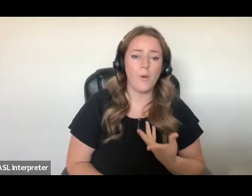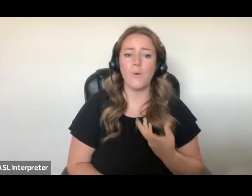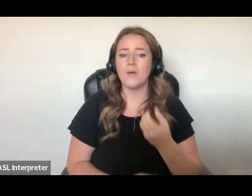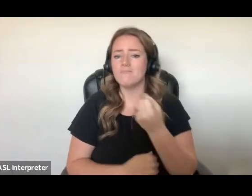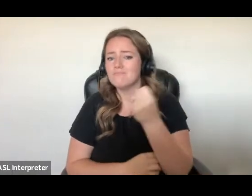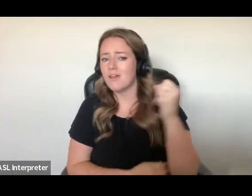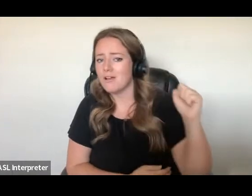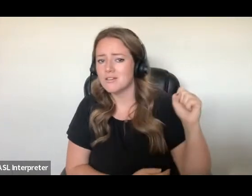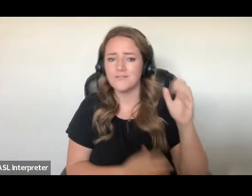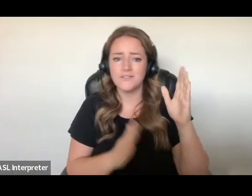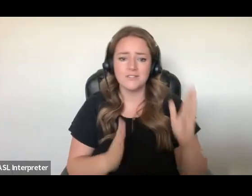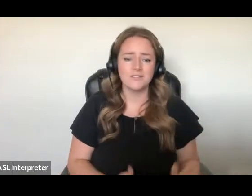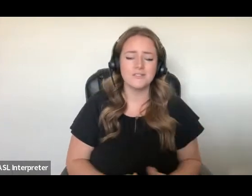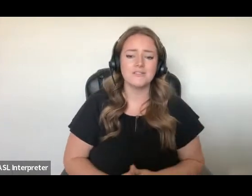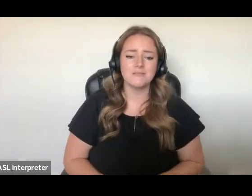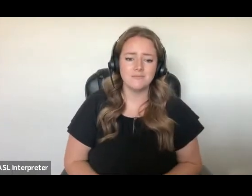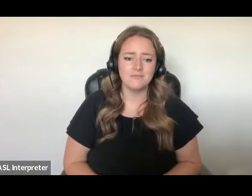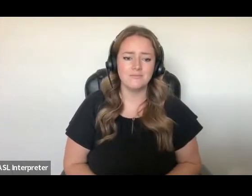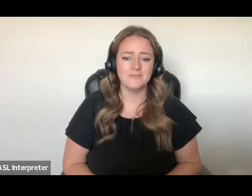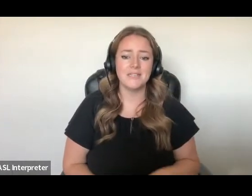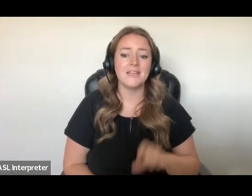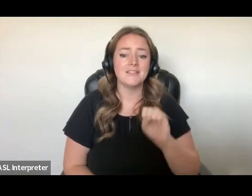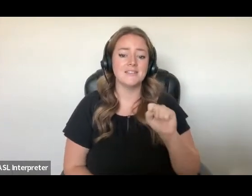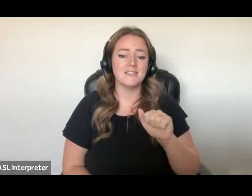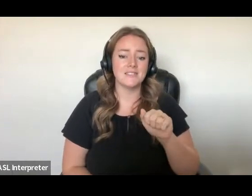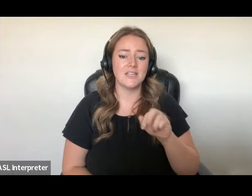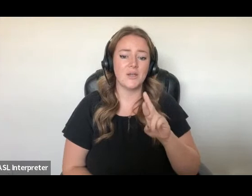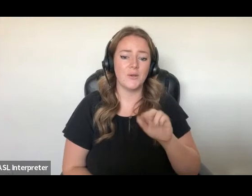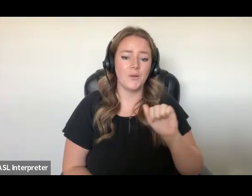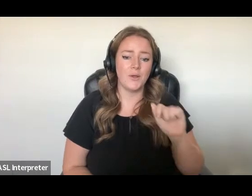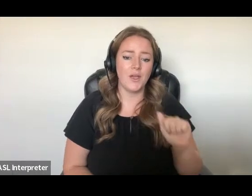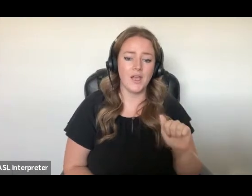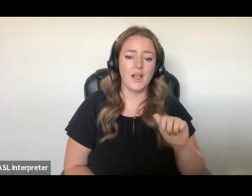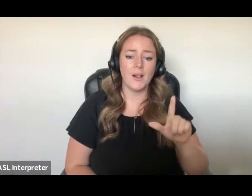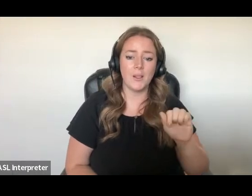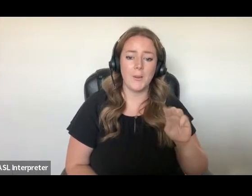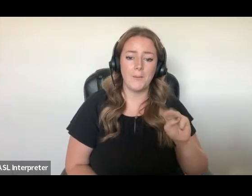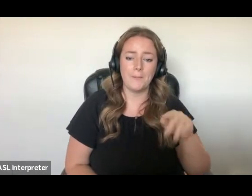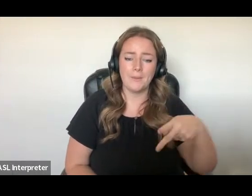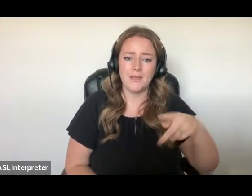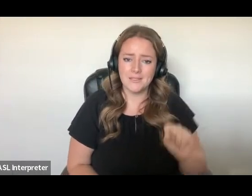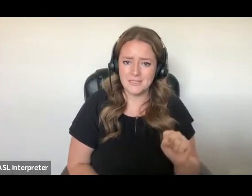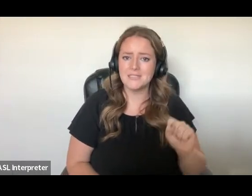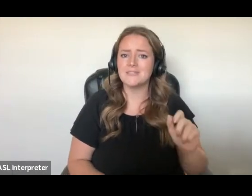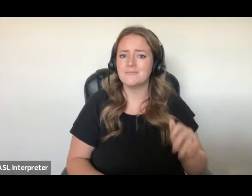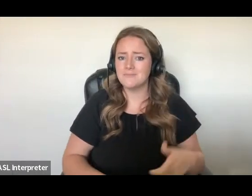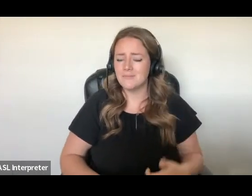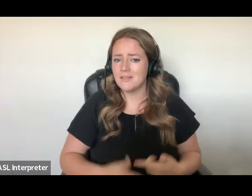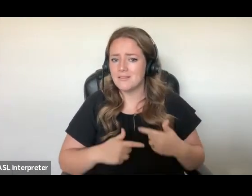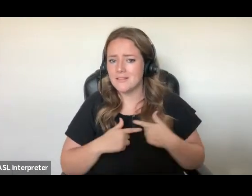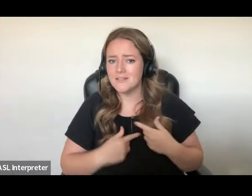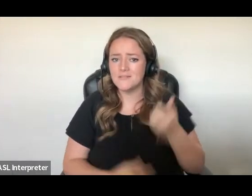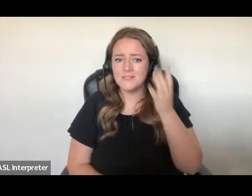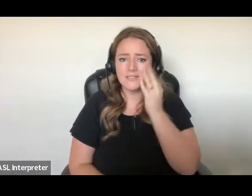And we have Sarah Maria Gomez-Lopez, a person with lived experience in immigration detention.